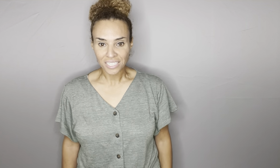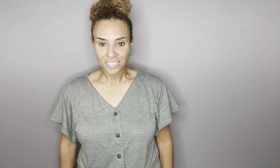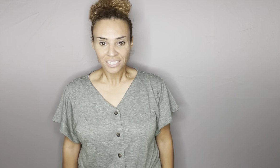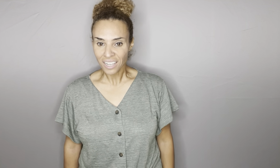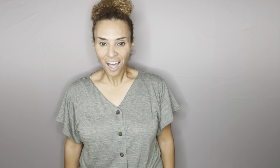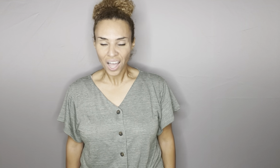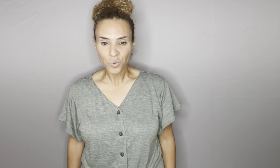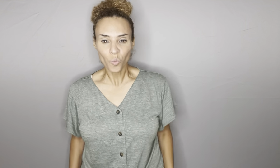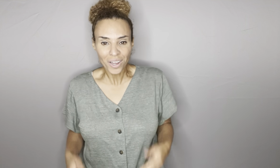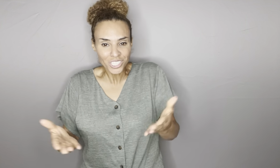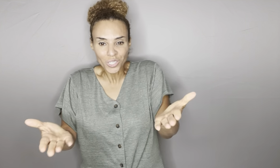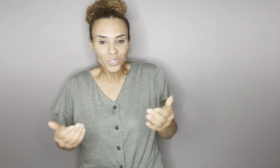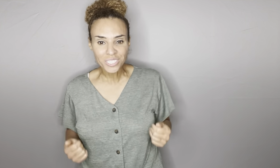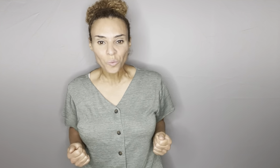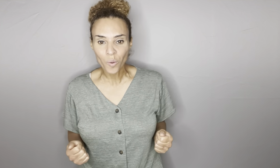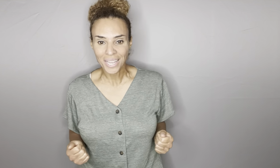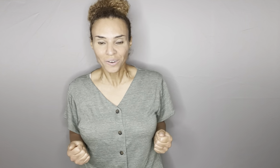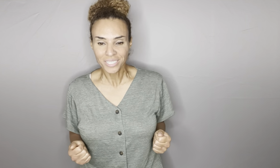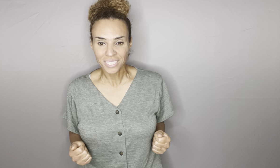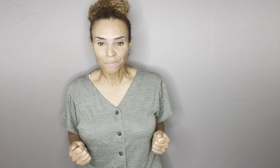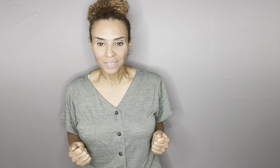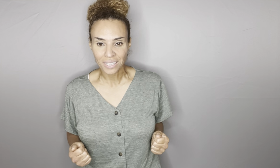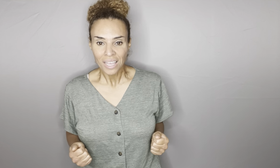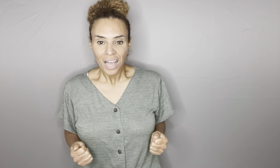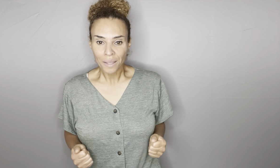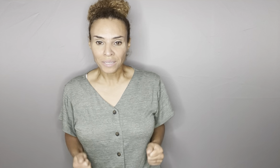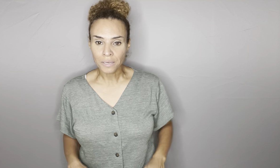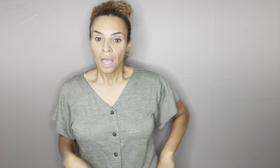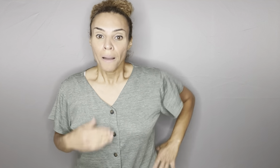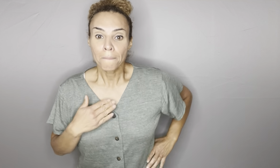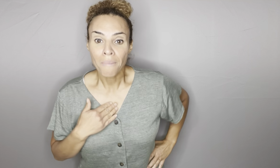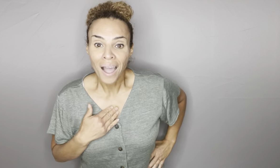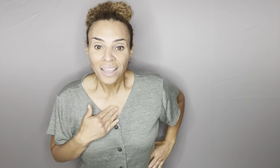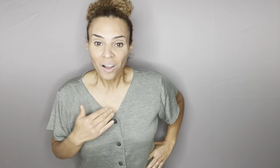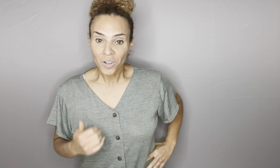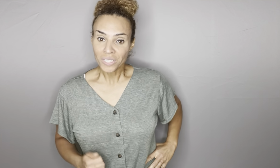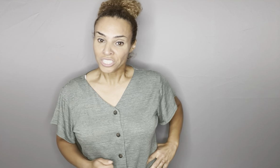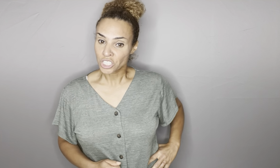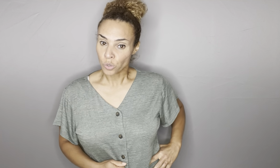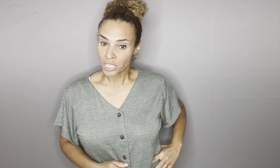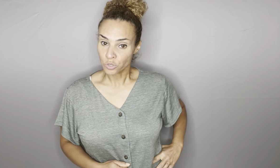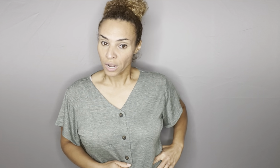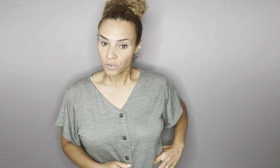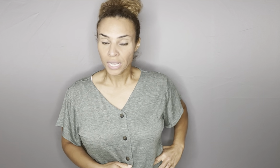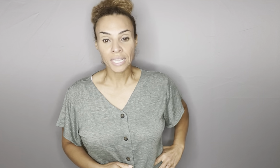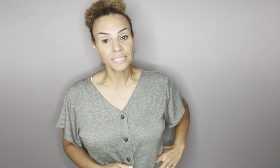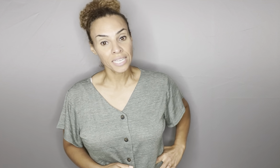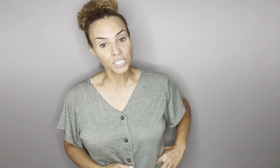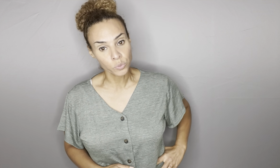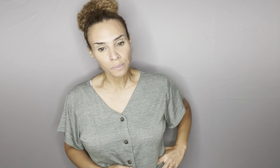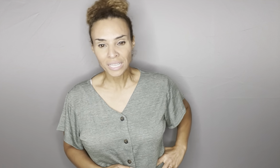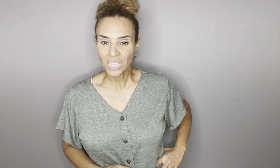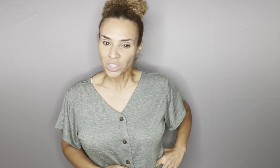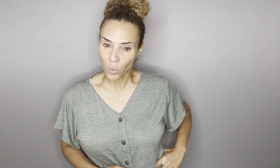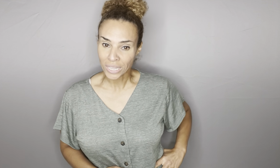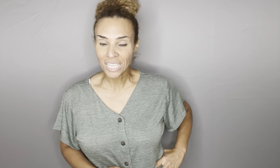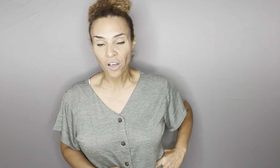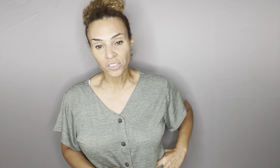God why did you lose some weight or something I mean my uncle is a truck driver and gets extremely lonely on